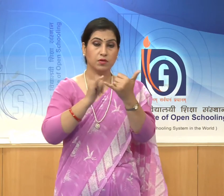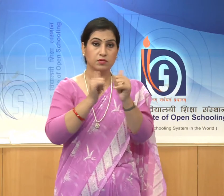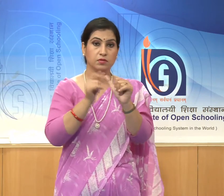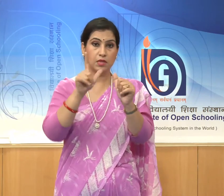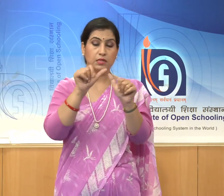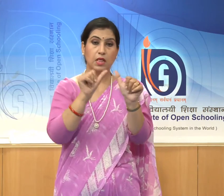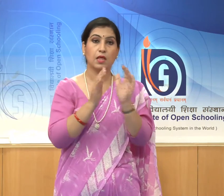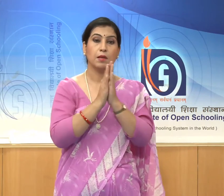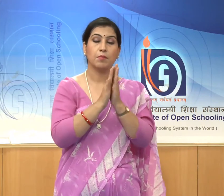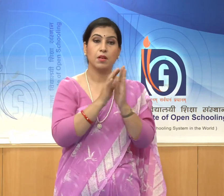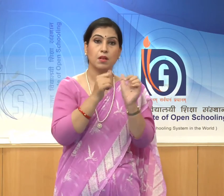Belur.